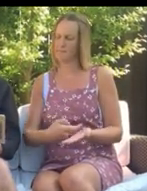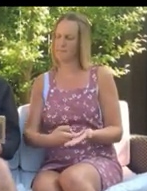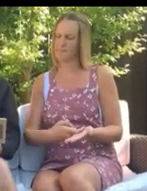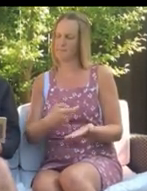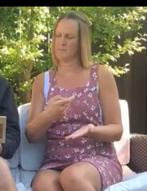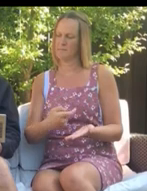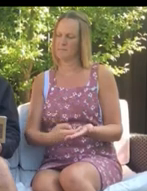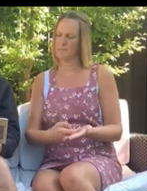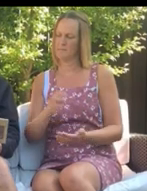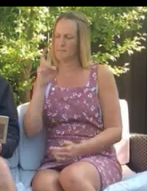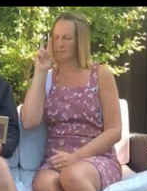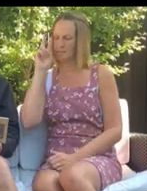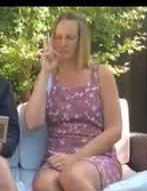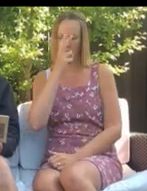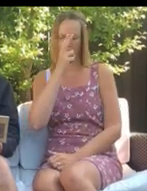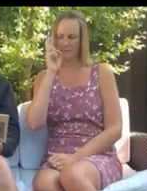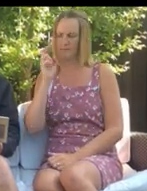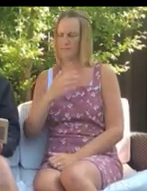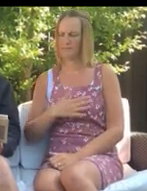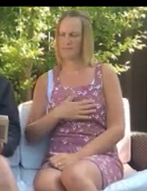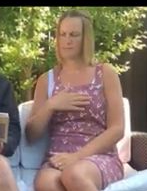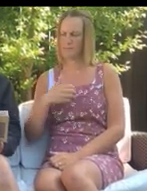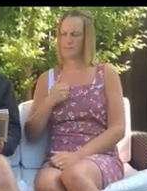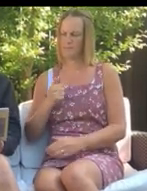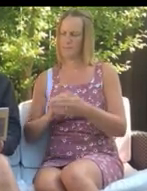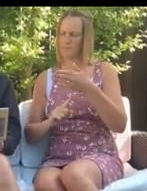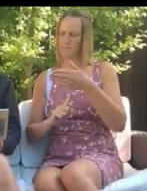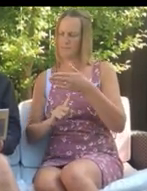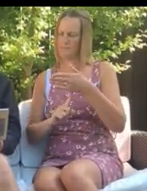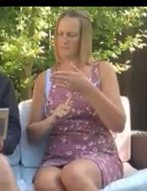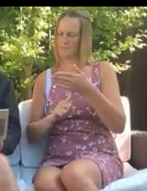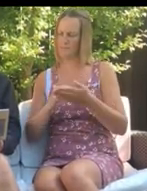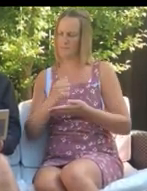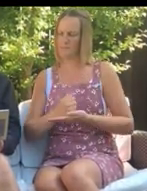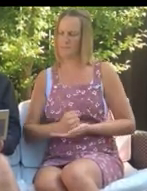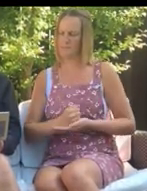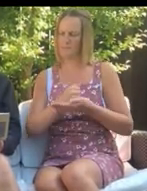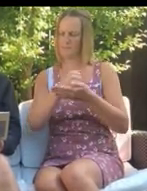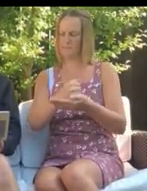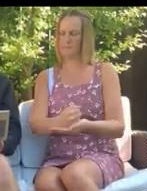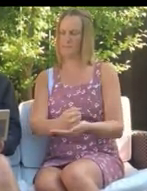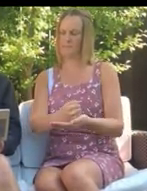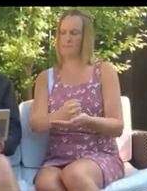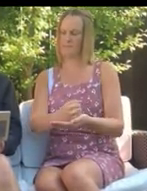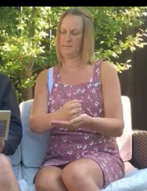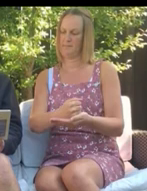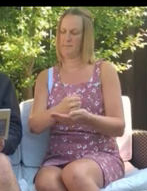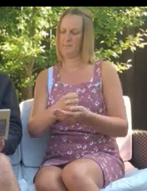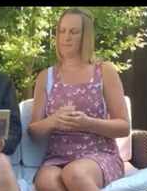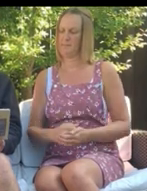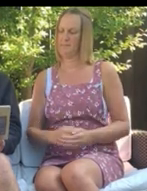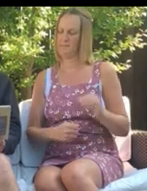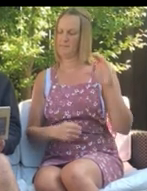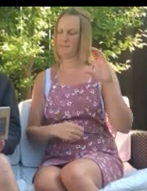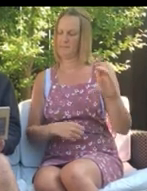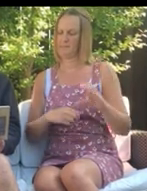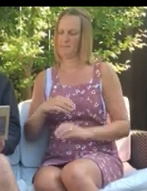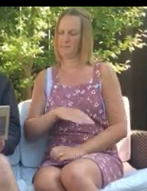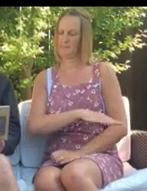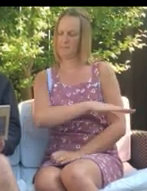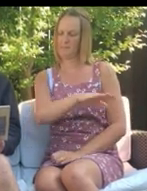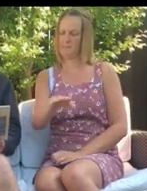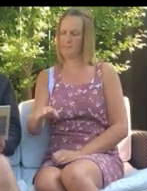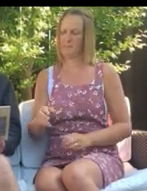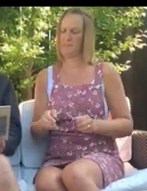While Rose and Rags keep careful guard, brave Timmy goes off to find support. And setting off from